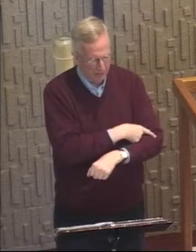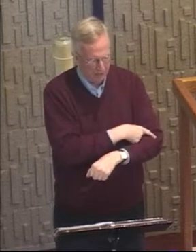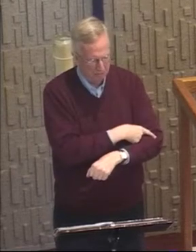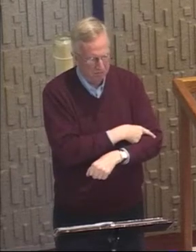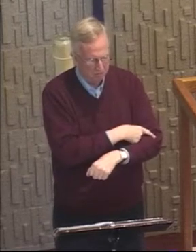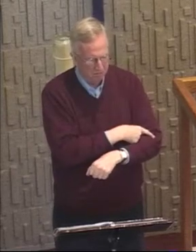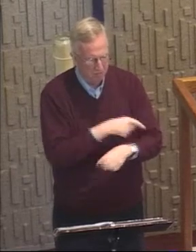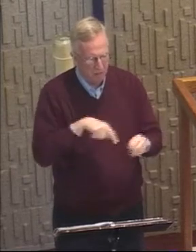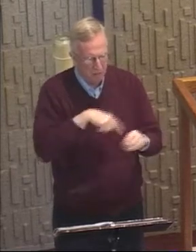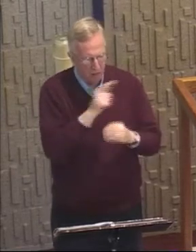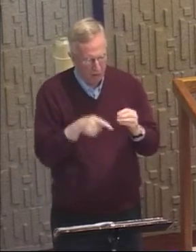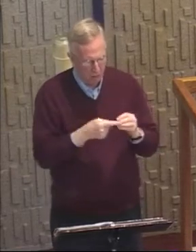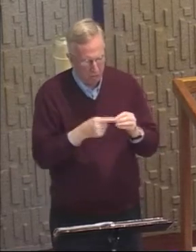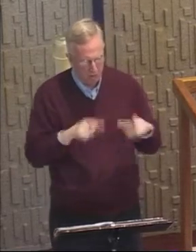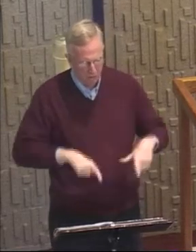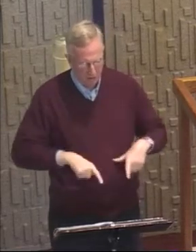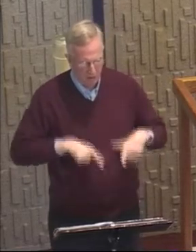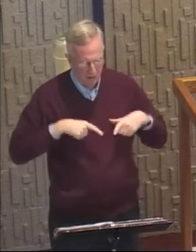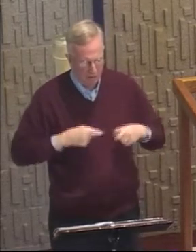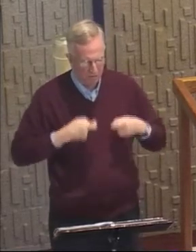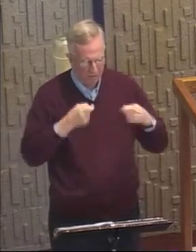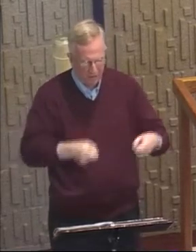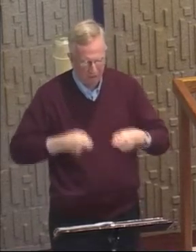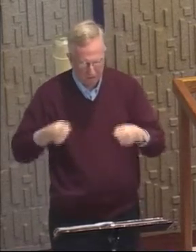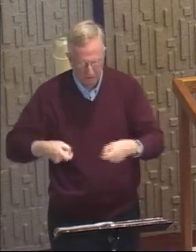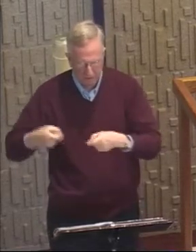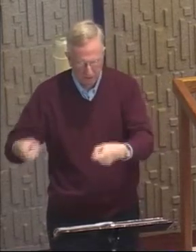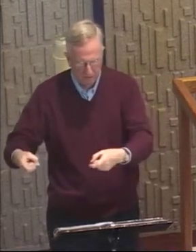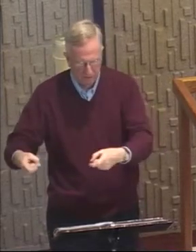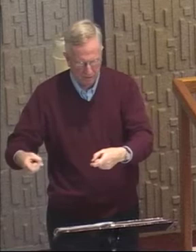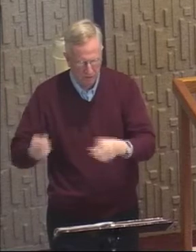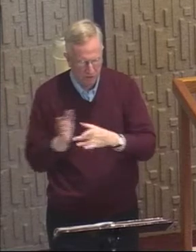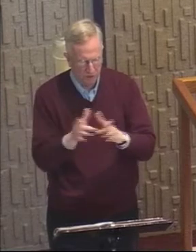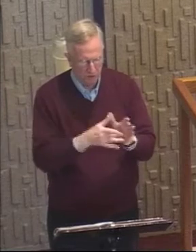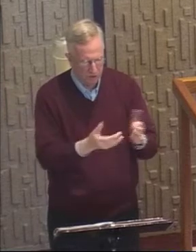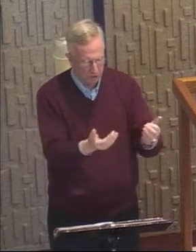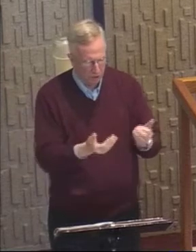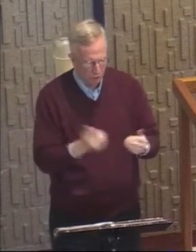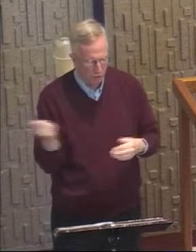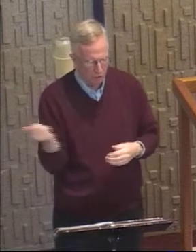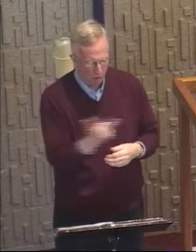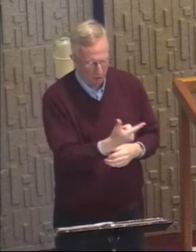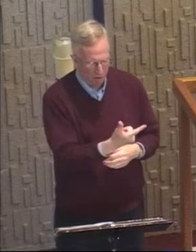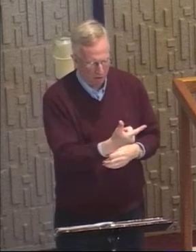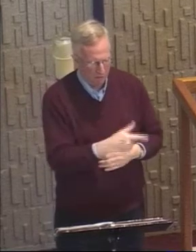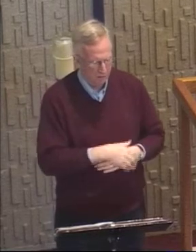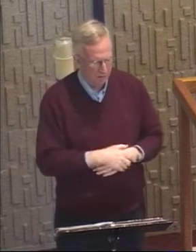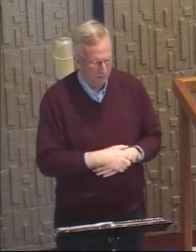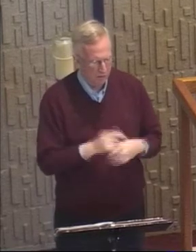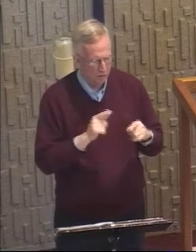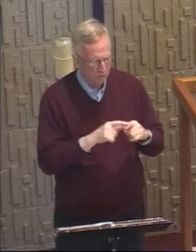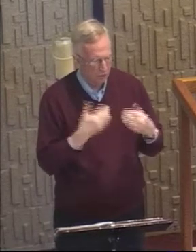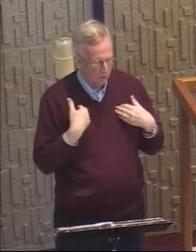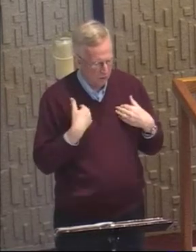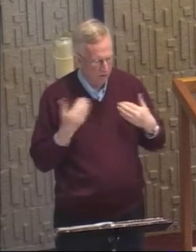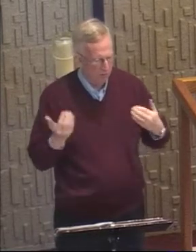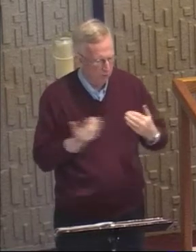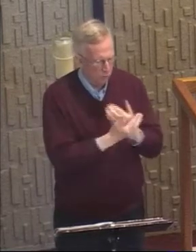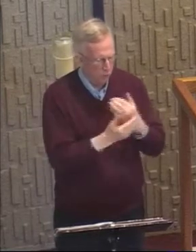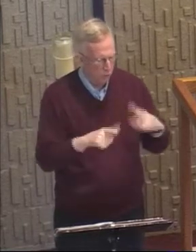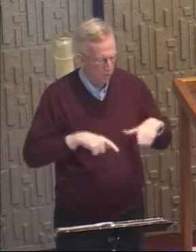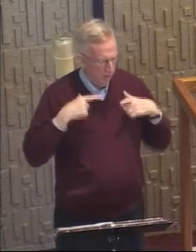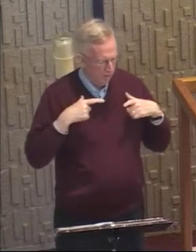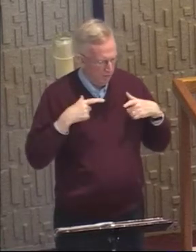about life-giving. Jesus wants us all to have new life.